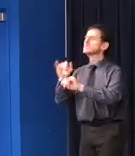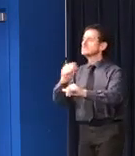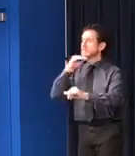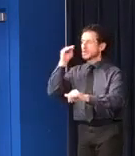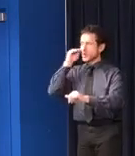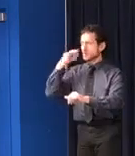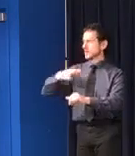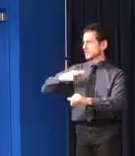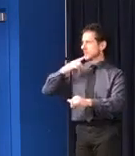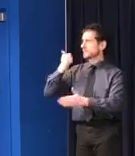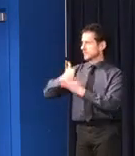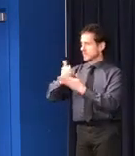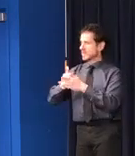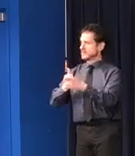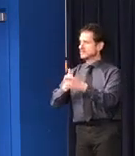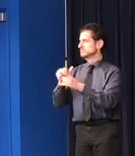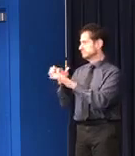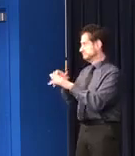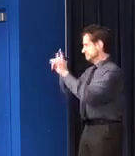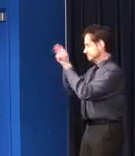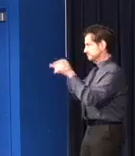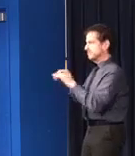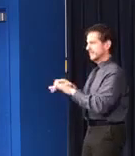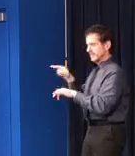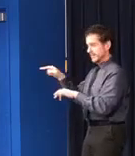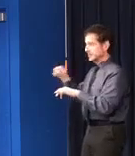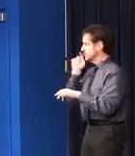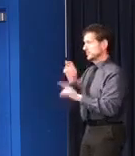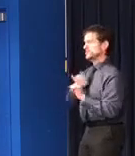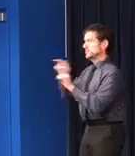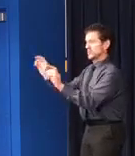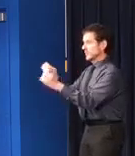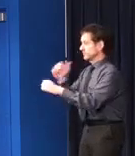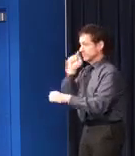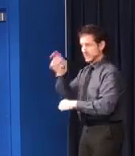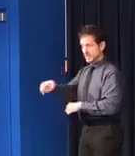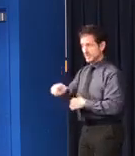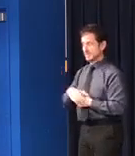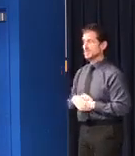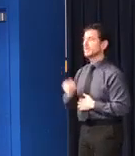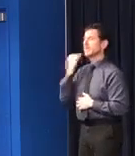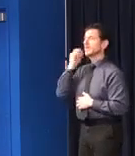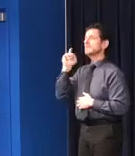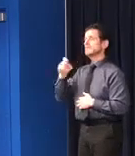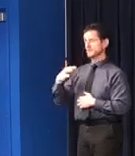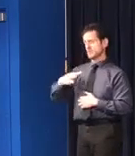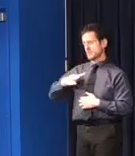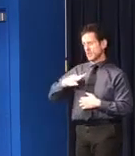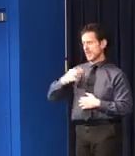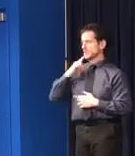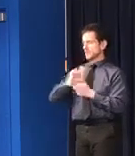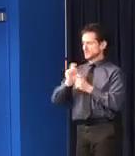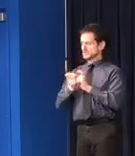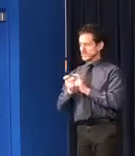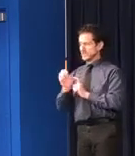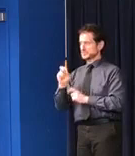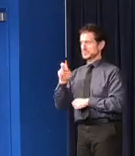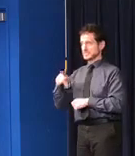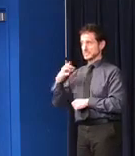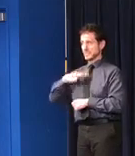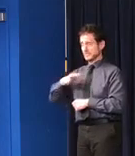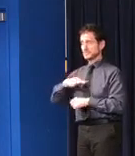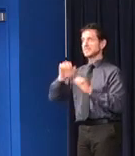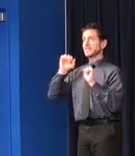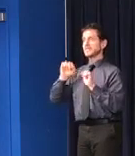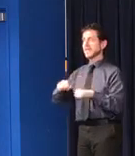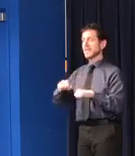apply for assistance online. Anyone who needs to apply for or to adjust their SNAP benefits can now